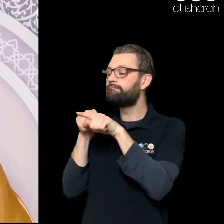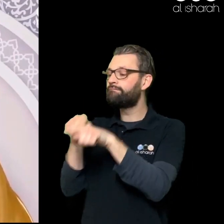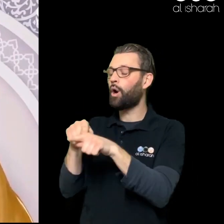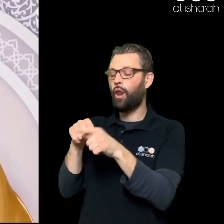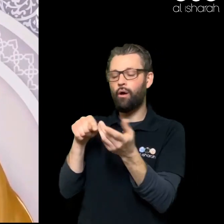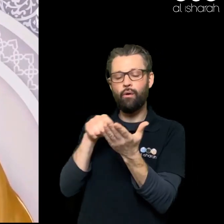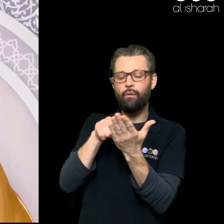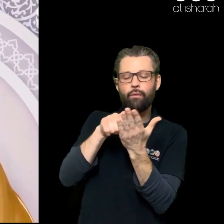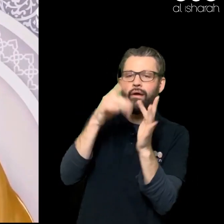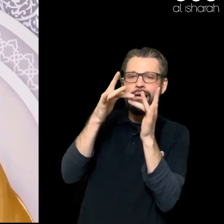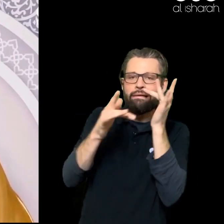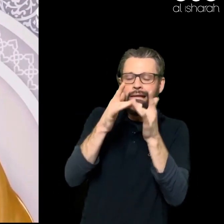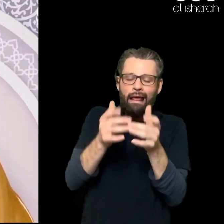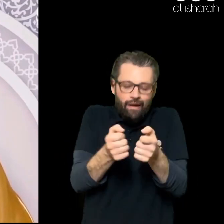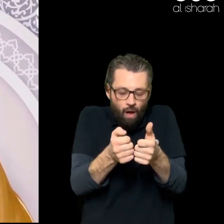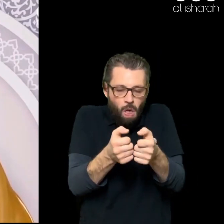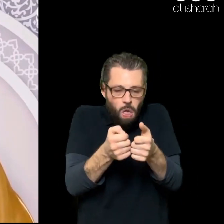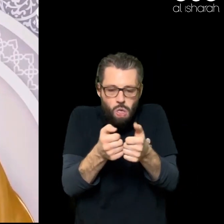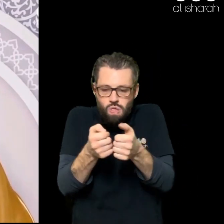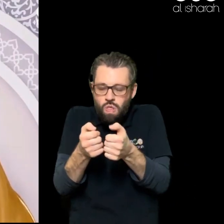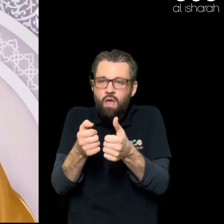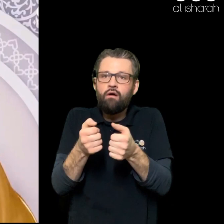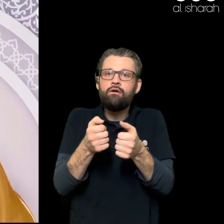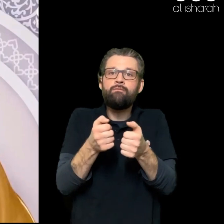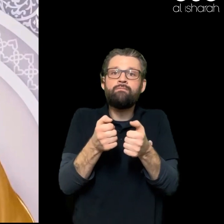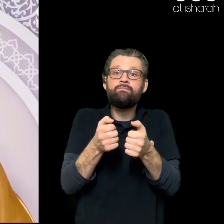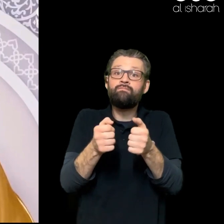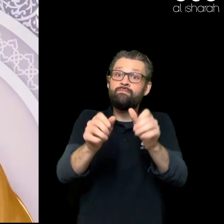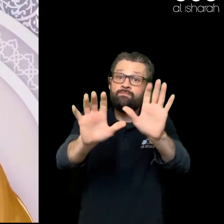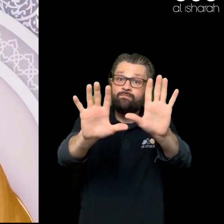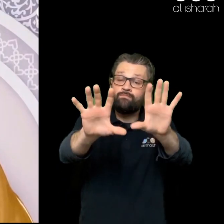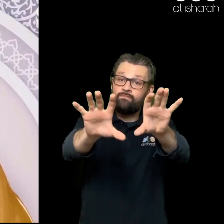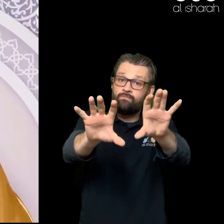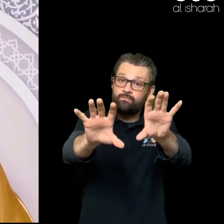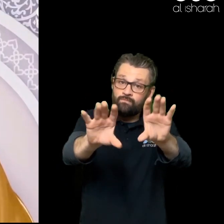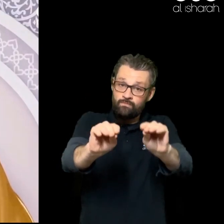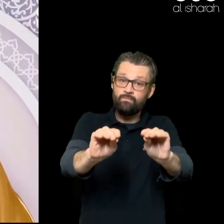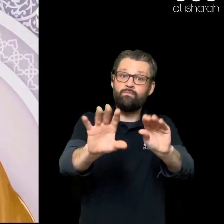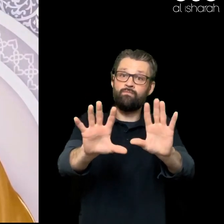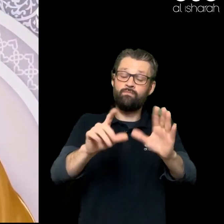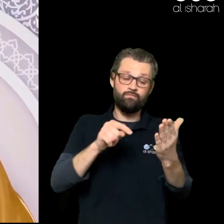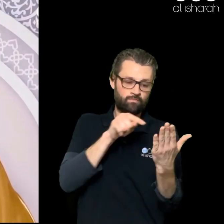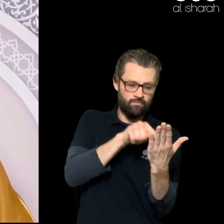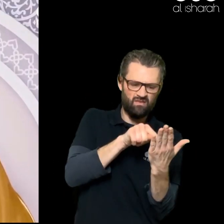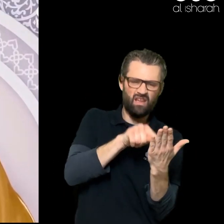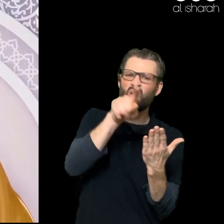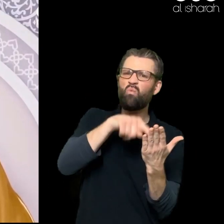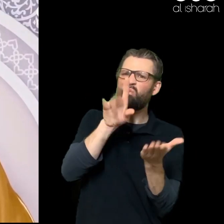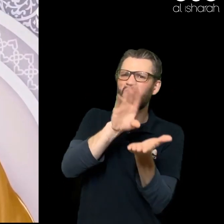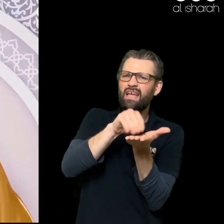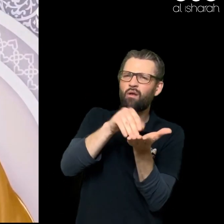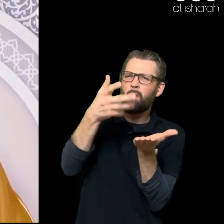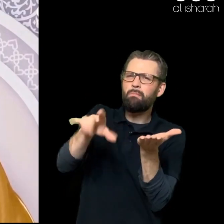Sisters It's Time We Revisited Some Of The Apps On Our Phones And Trust Me If Allah Has Disliked Something